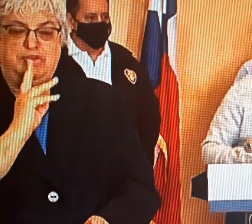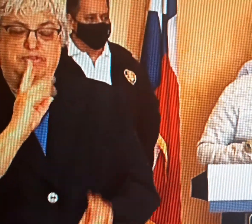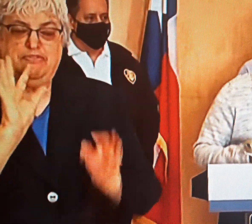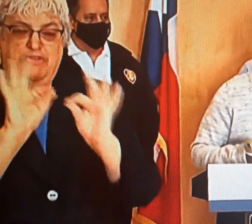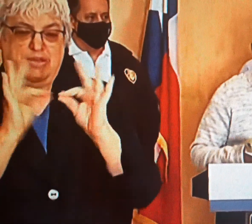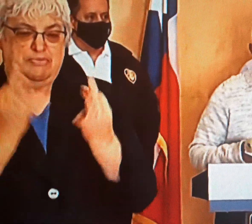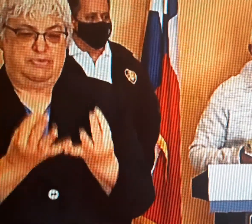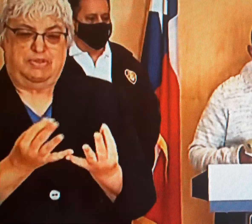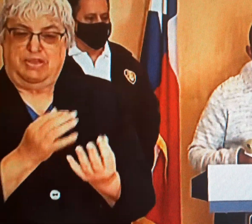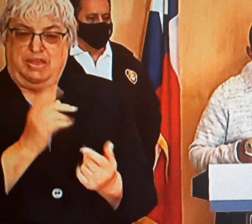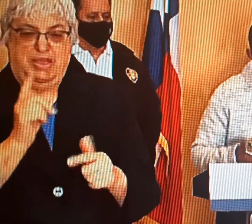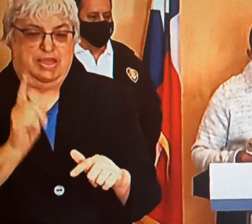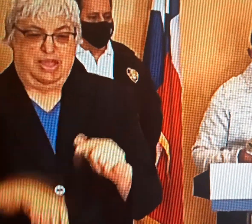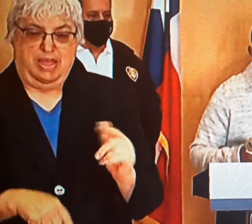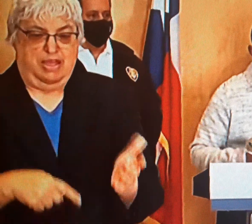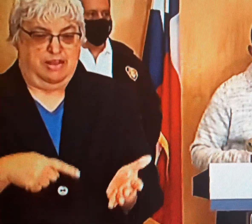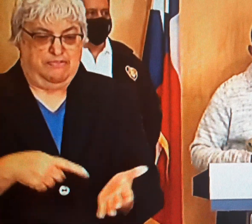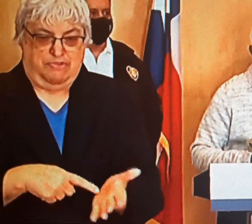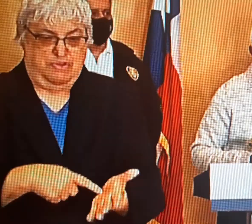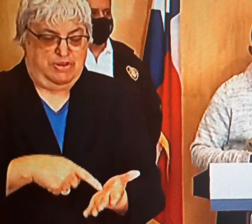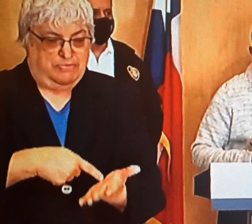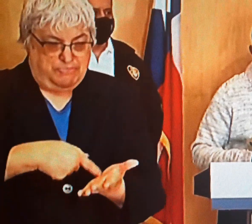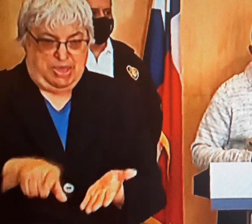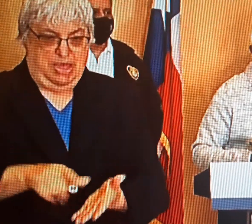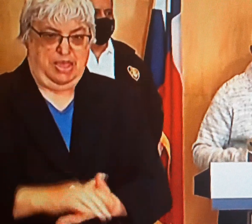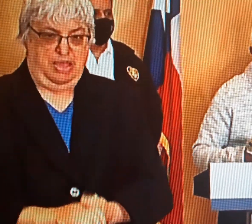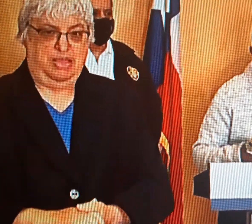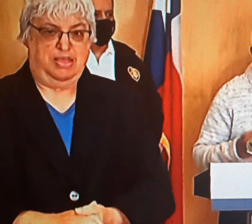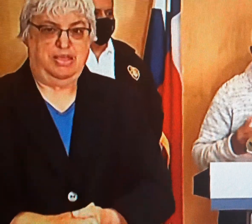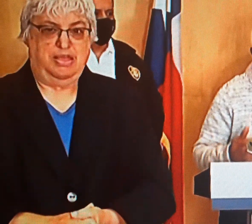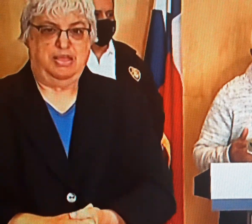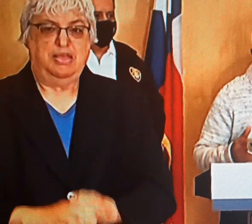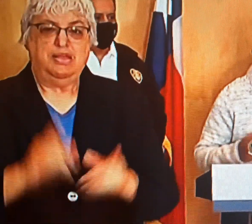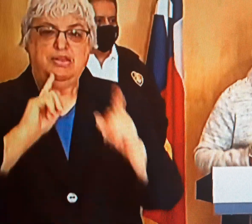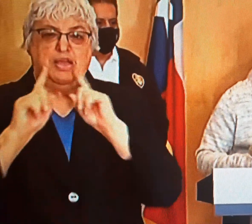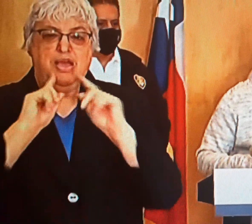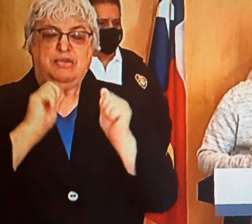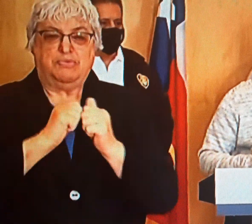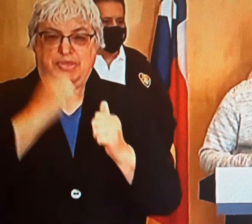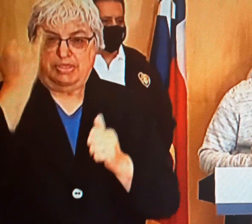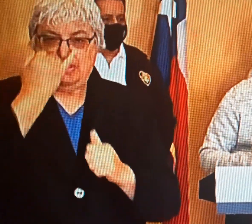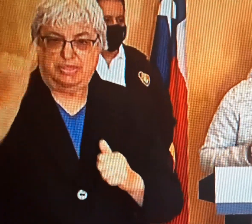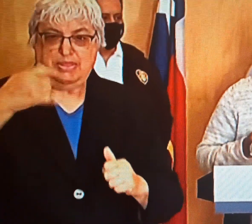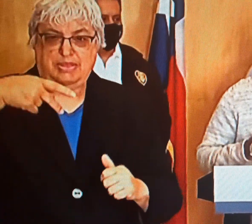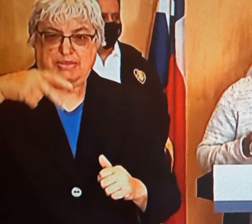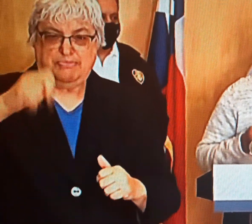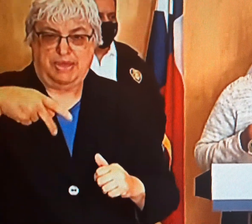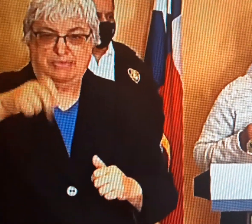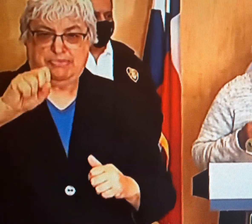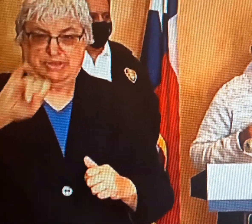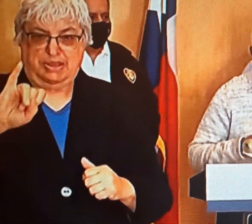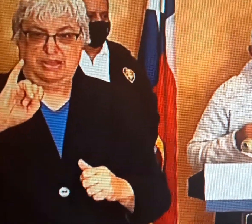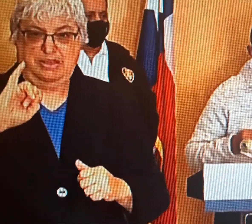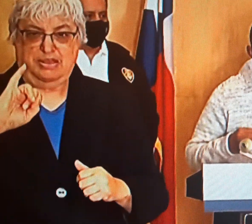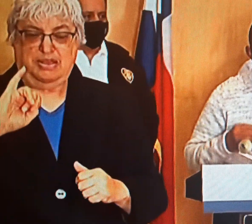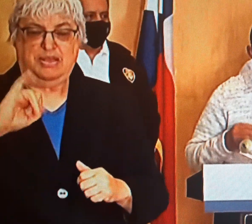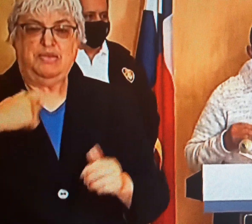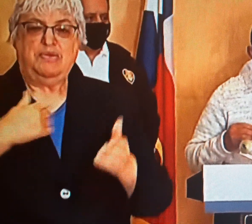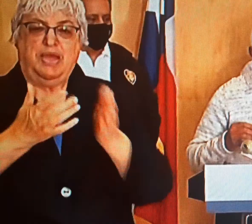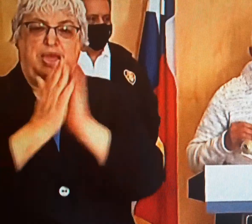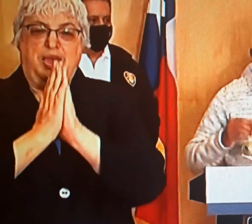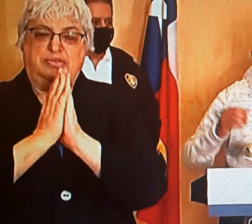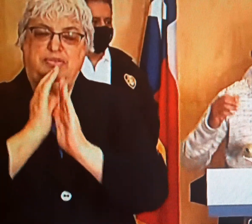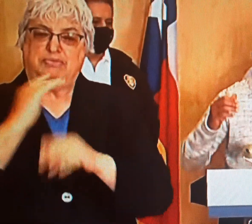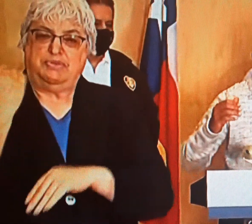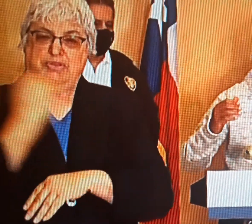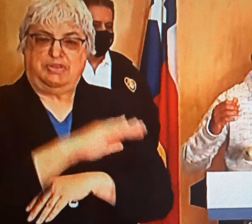families who may not be able to afford it. For example, in talking with Pepsi, we have asked them